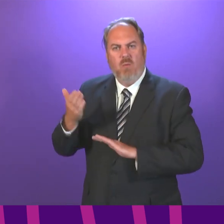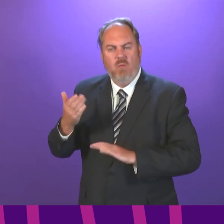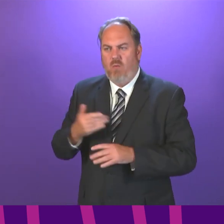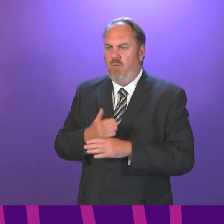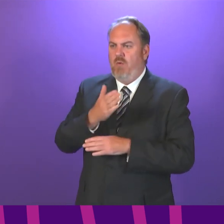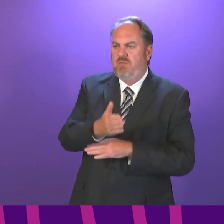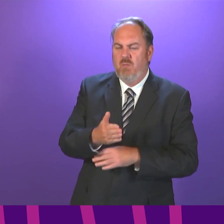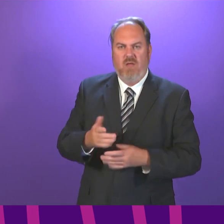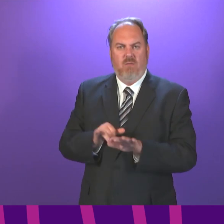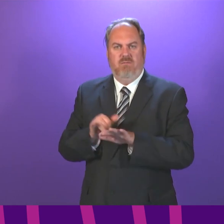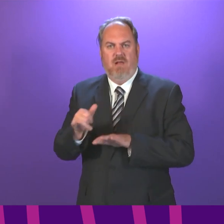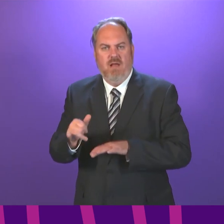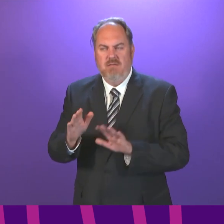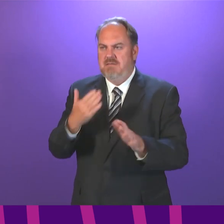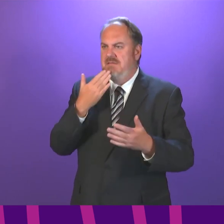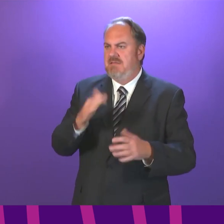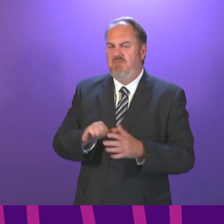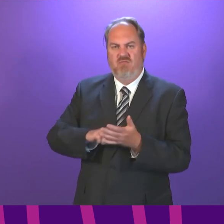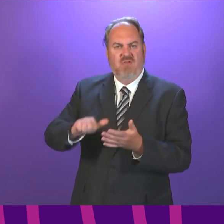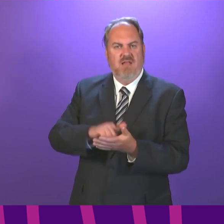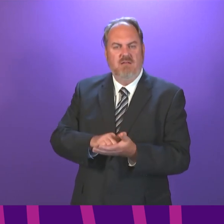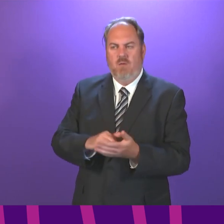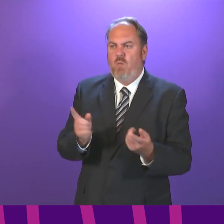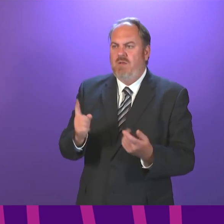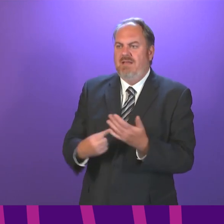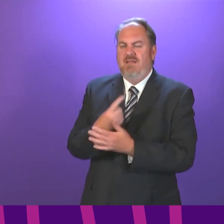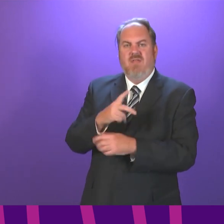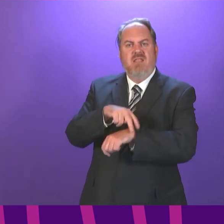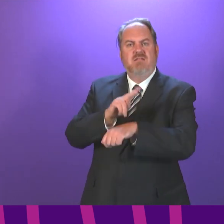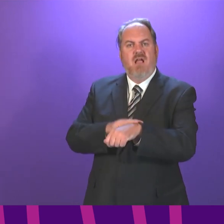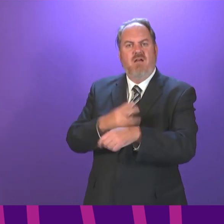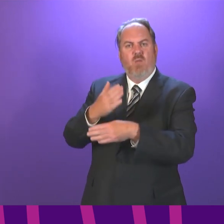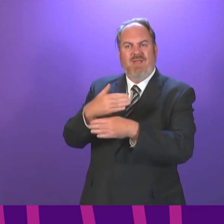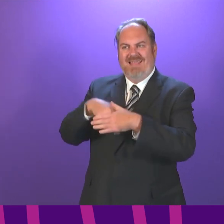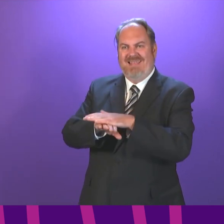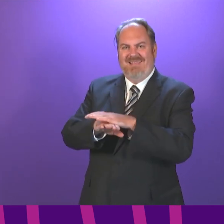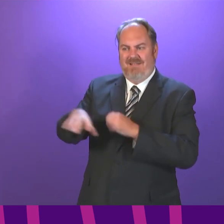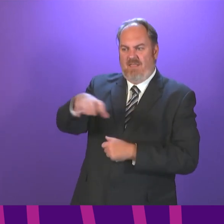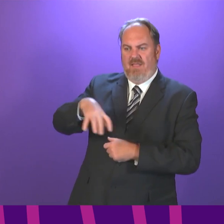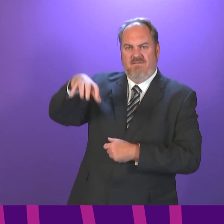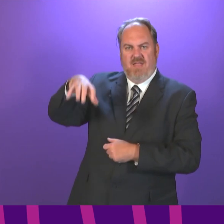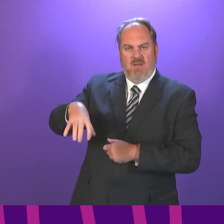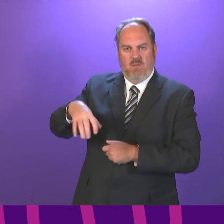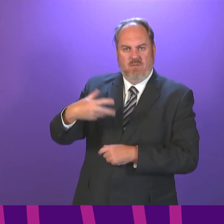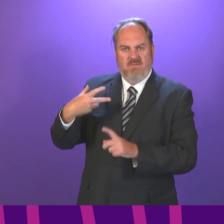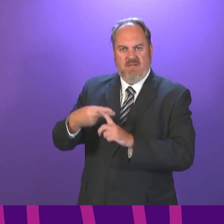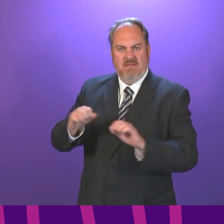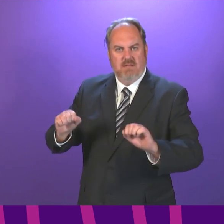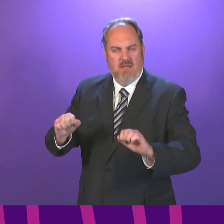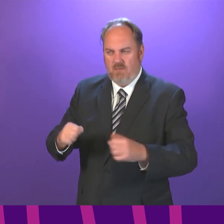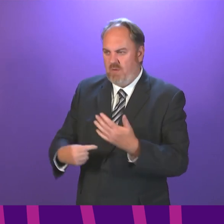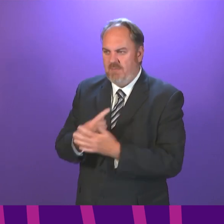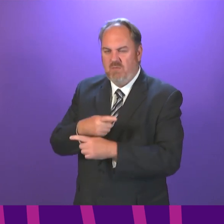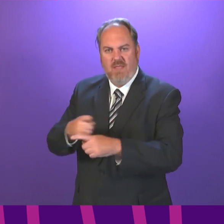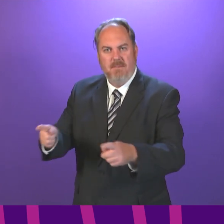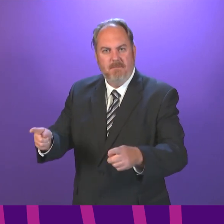higher risk venues are not themselves fully protected. Ultimately, can the First Minister agree? Is it